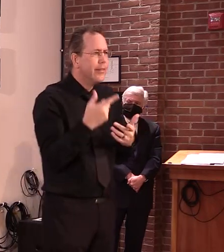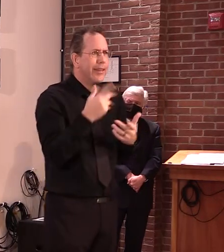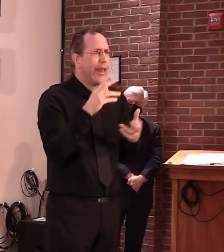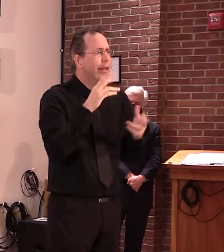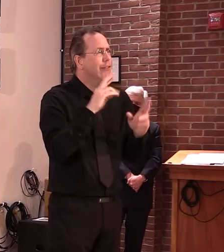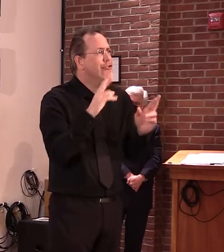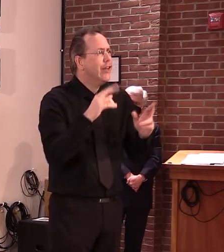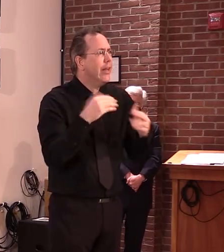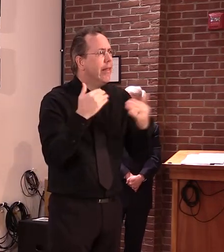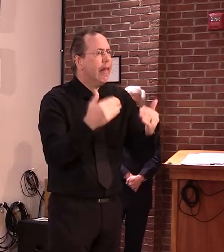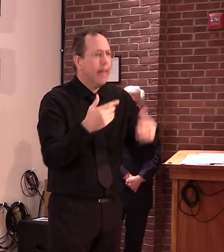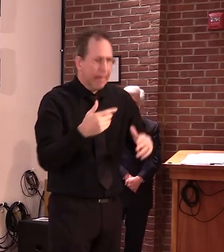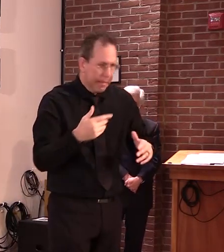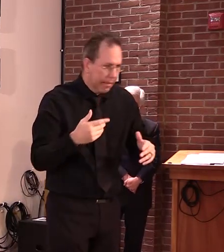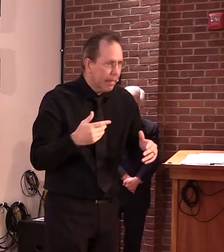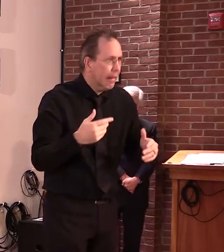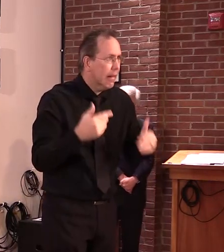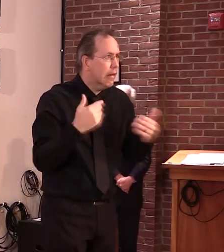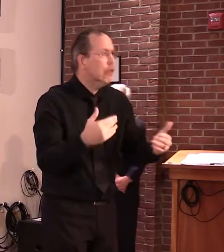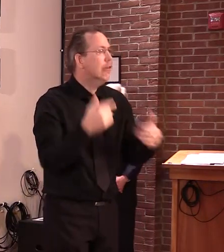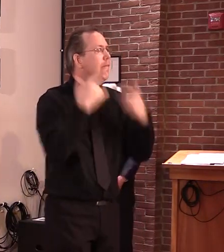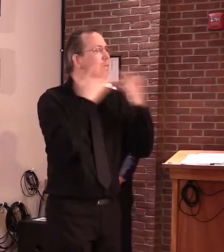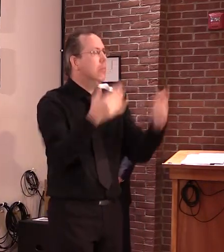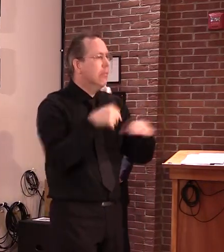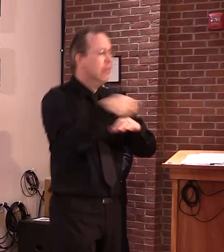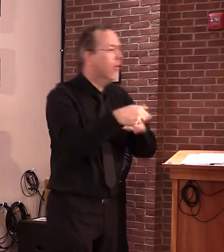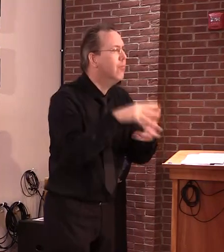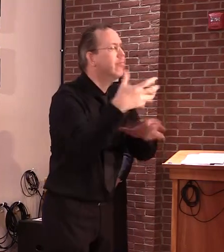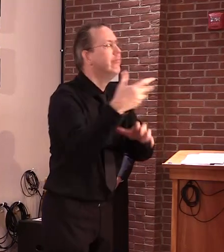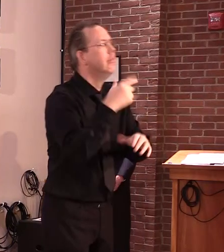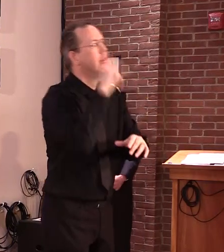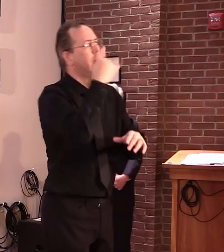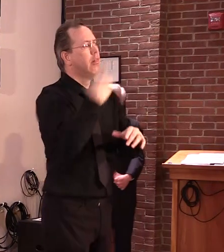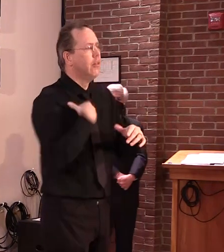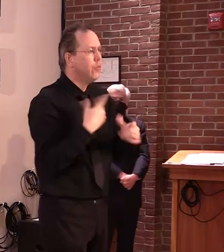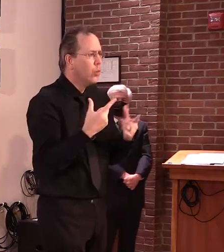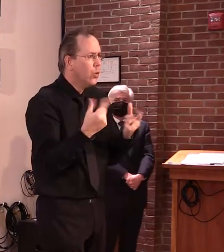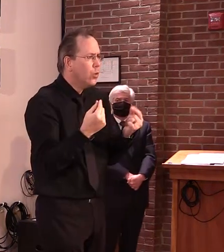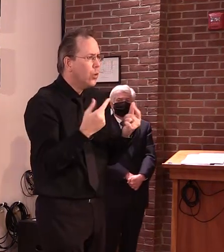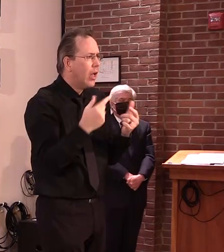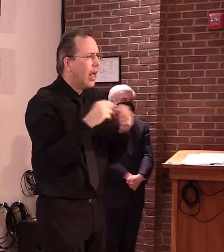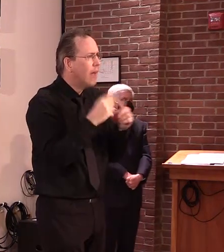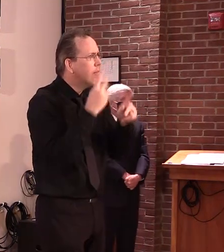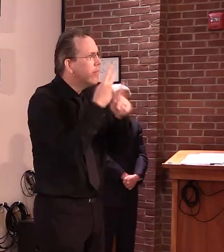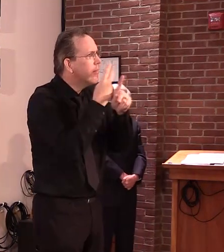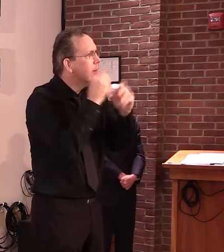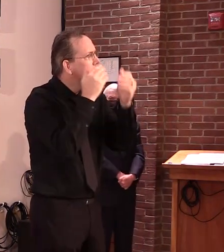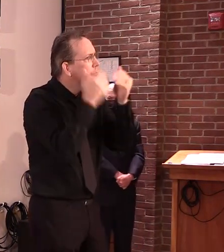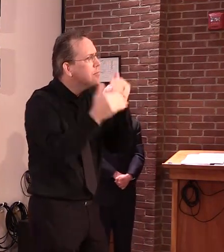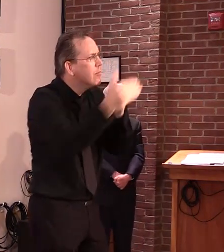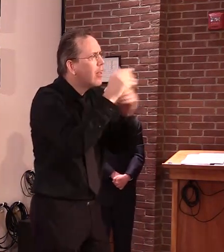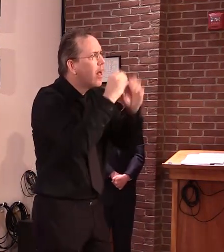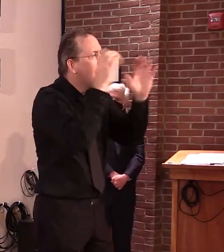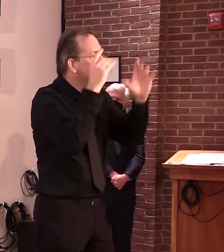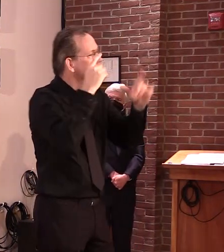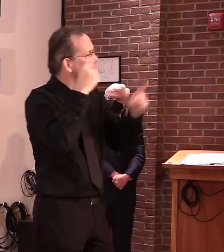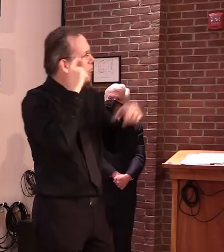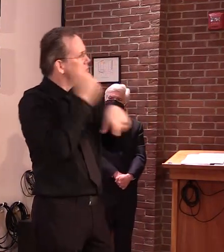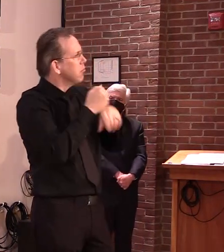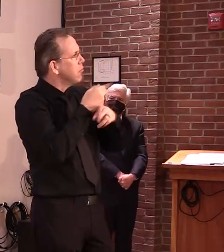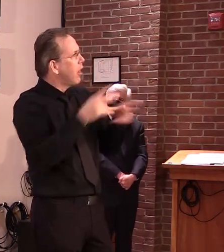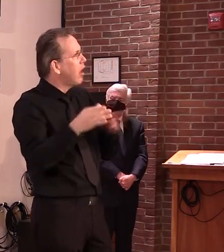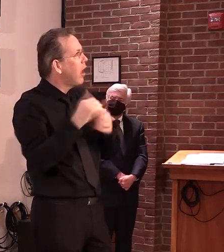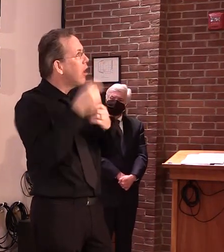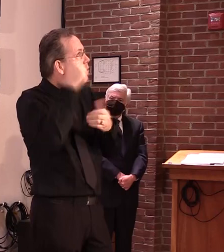today like we're going to do it today. Make the decision. said this last week. Just move forward like it's going to happen. We're in November,